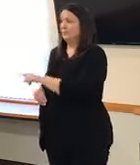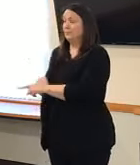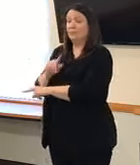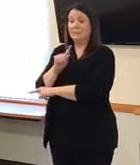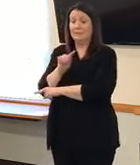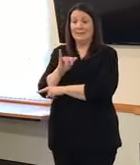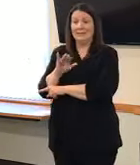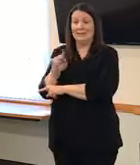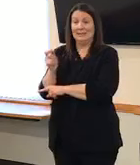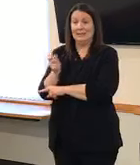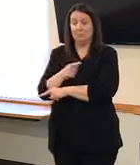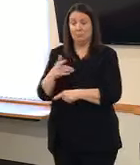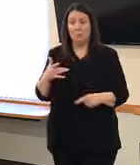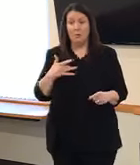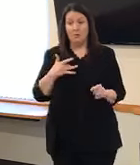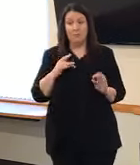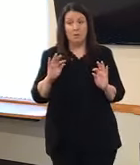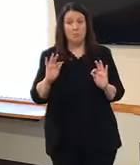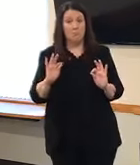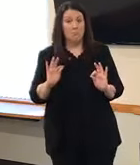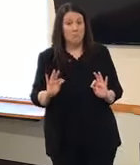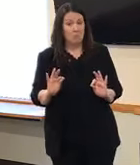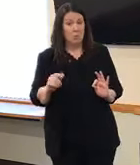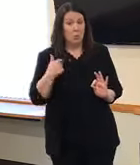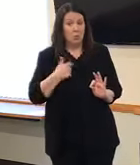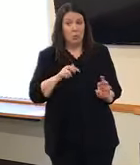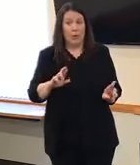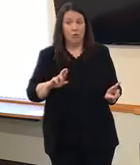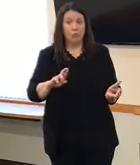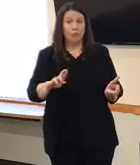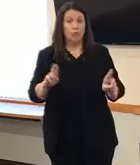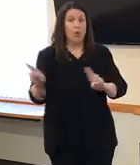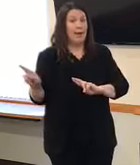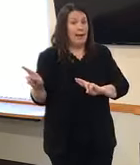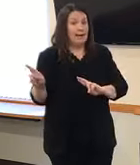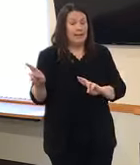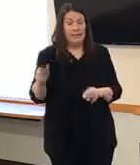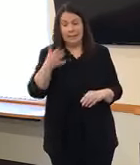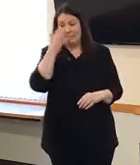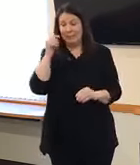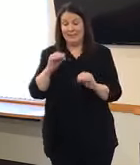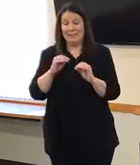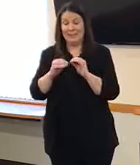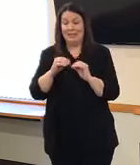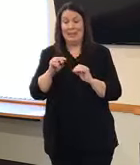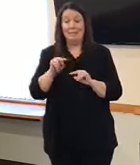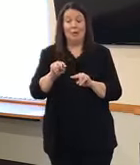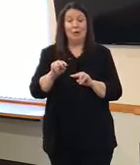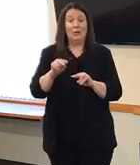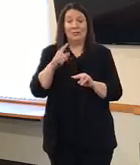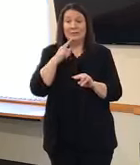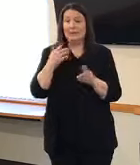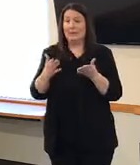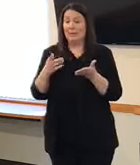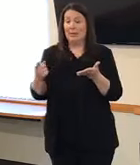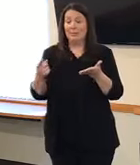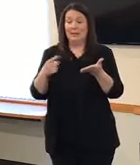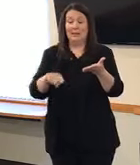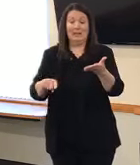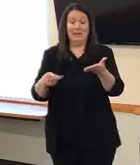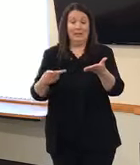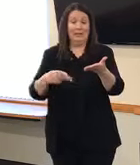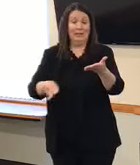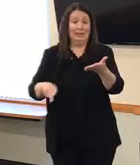adequately prepared at this time for a potential surge in a few weeks? I mean, the current projections show we're expected probably sometime April